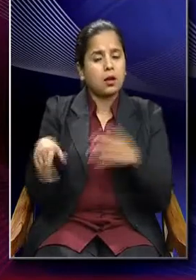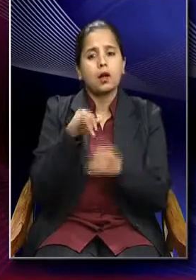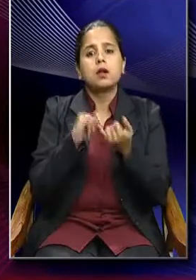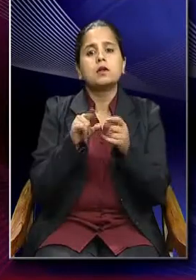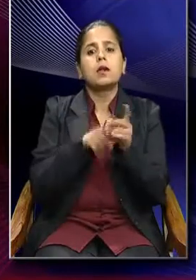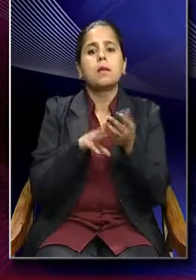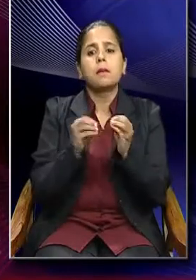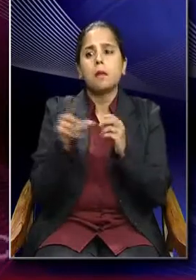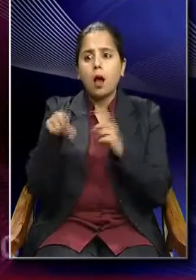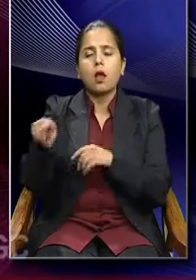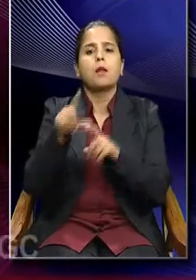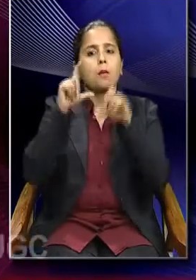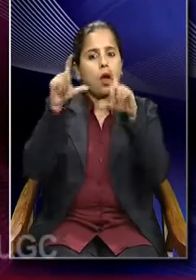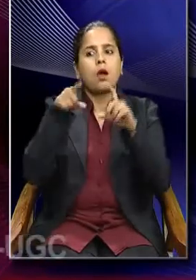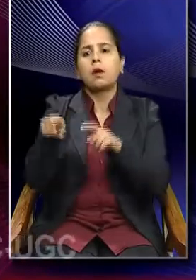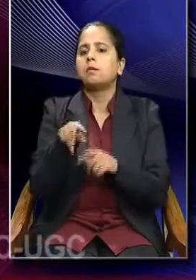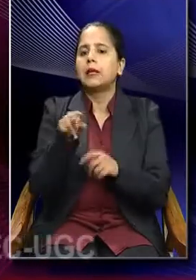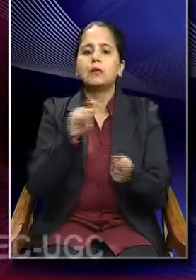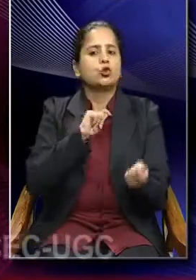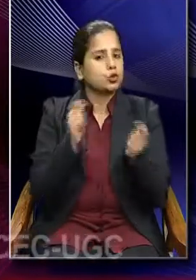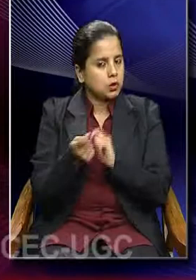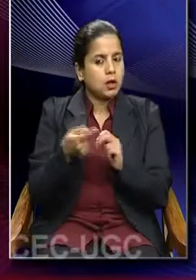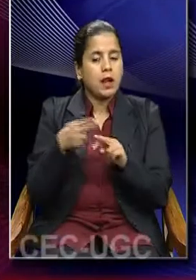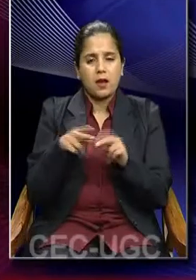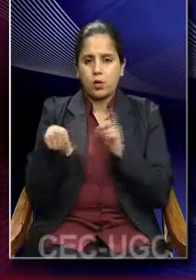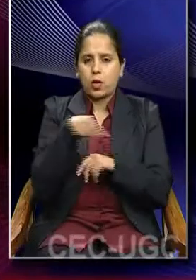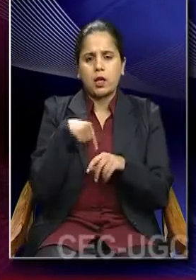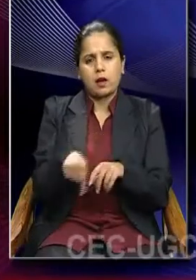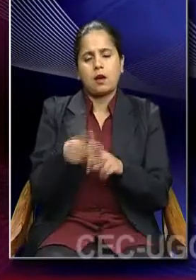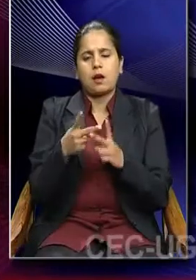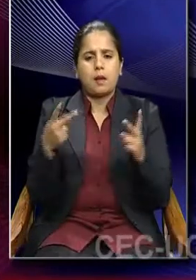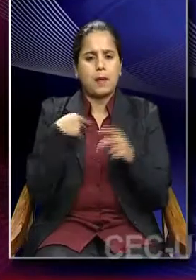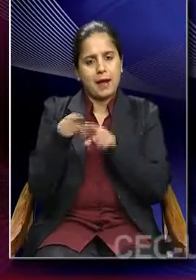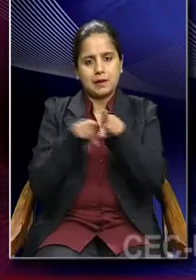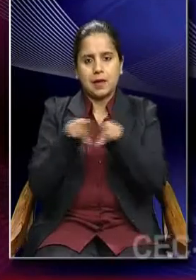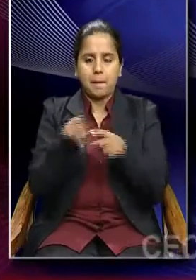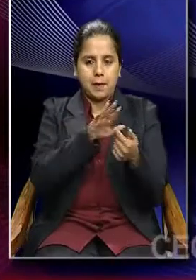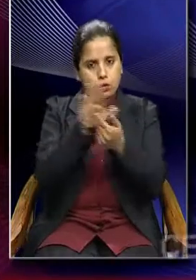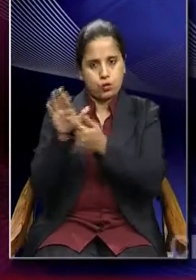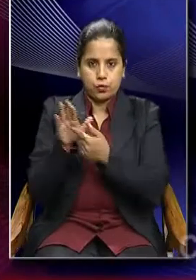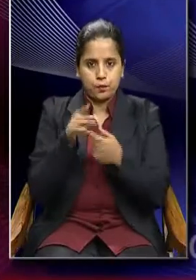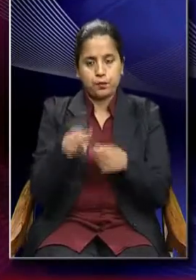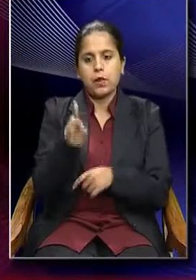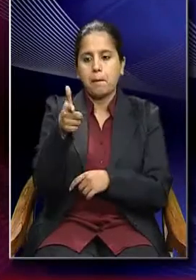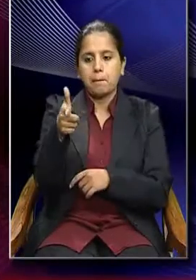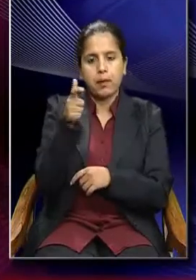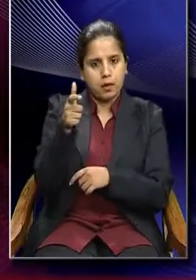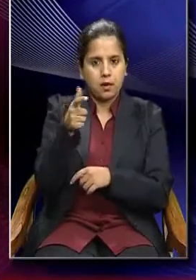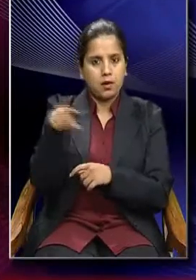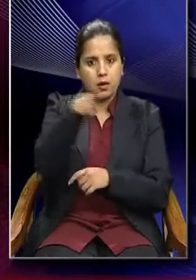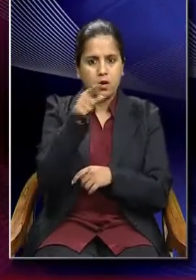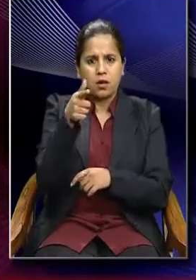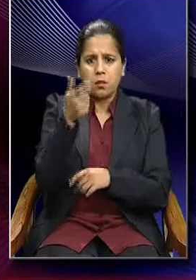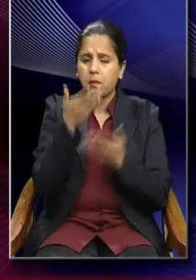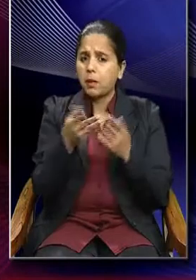changes. For instance, if we kind of give a very common sensical example, a gun can have a